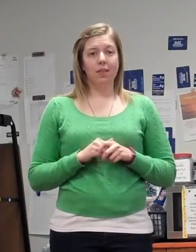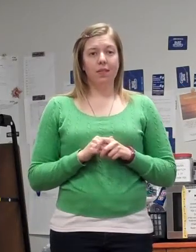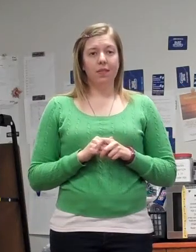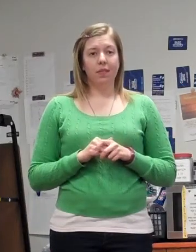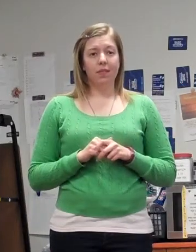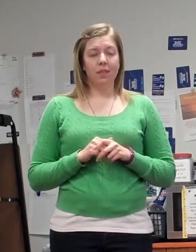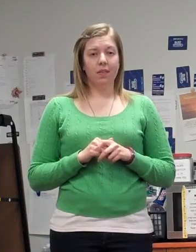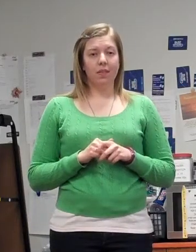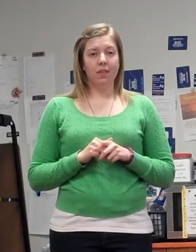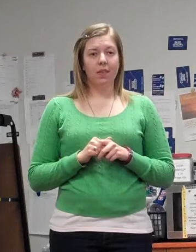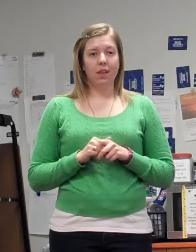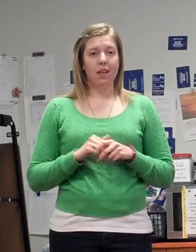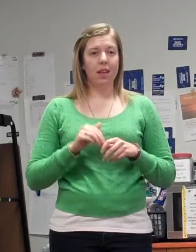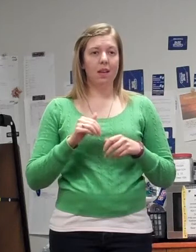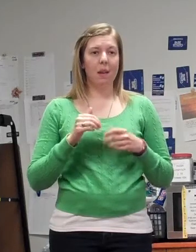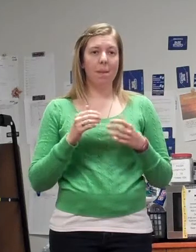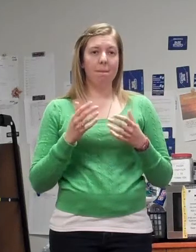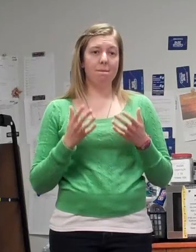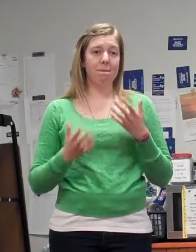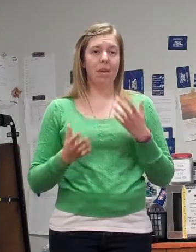And maybe they never got oxygen in the first place and they died.